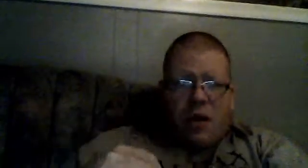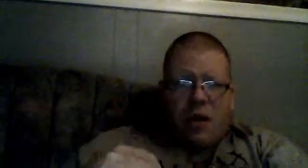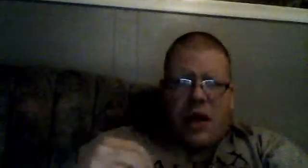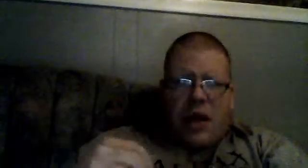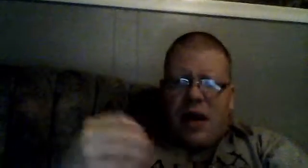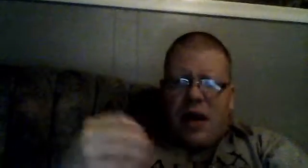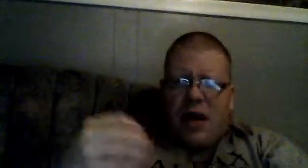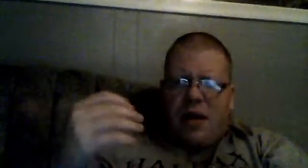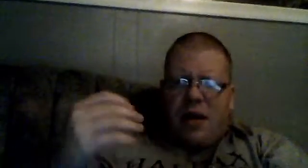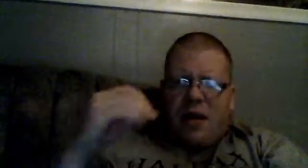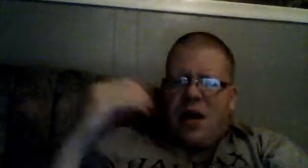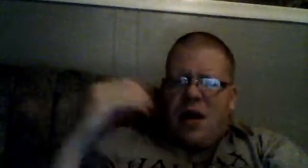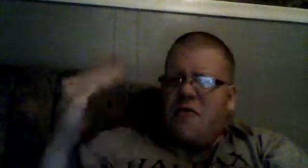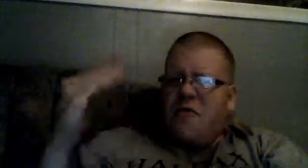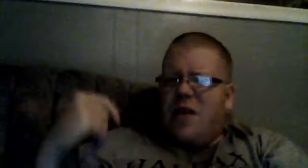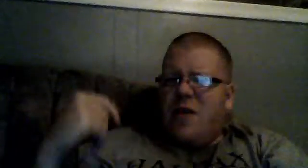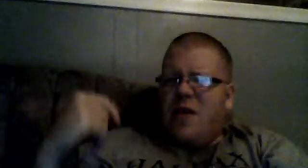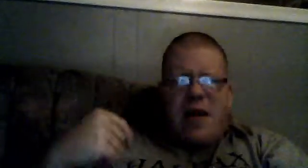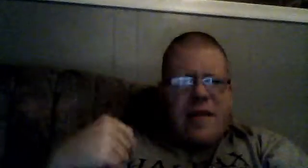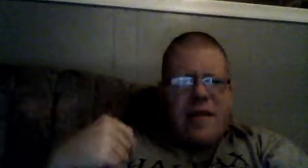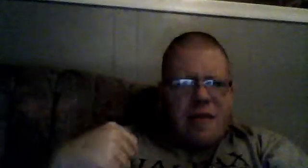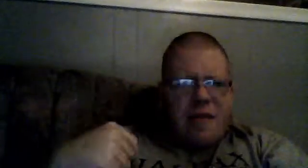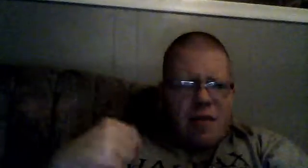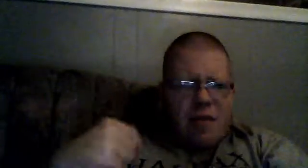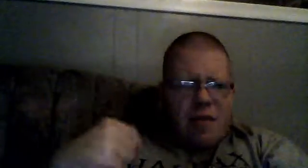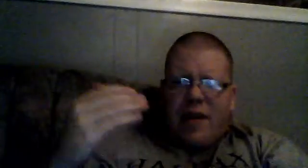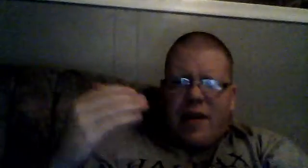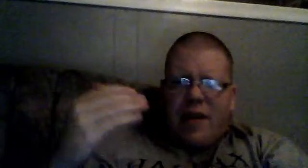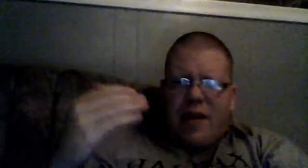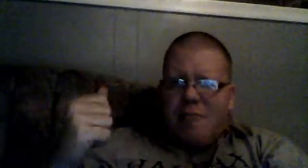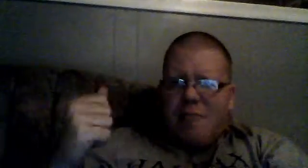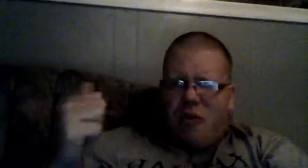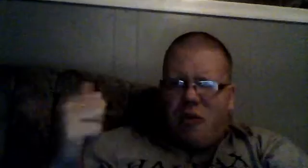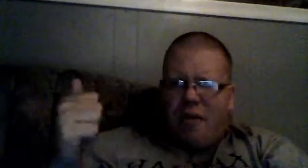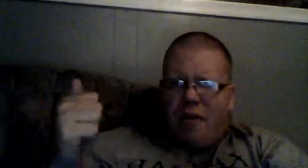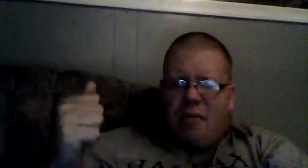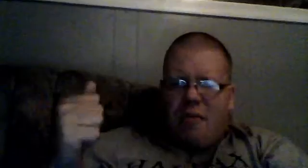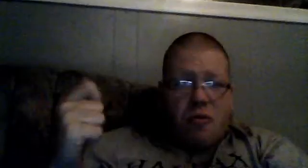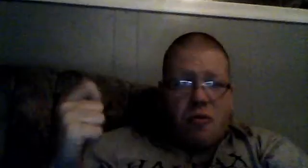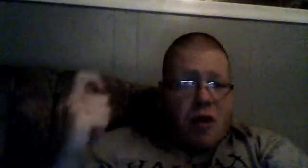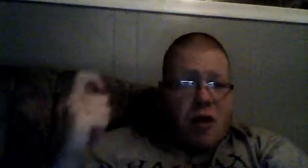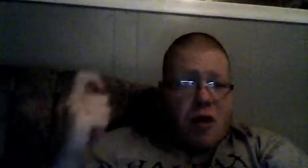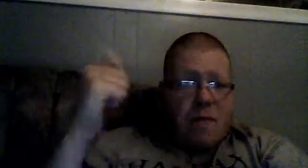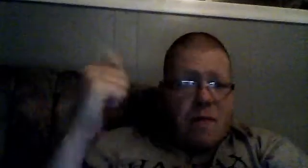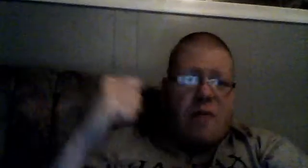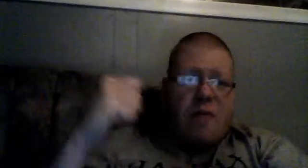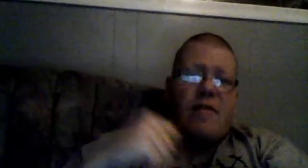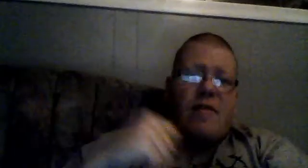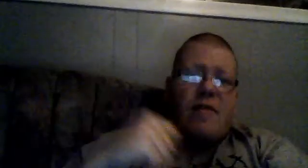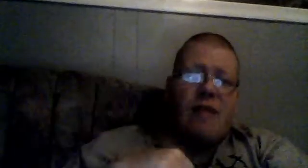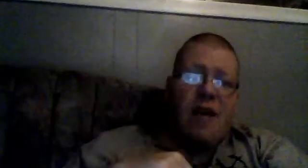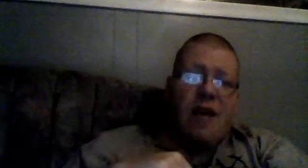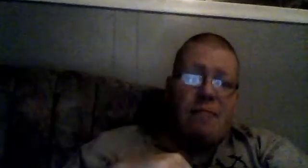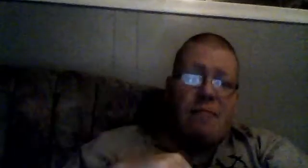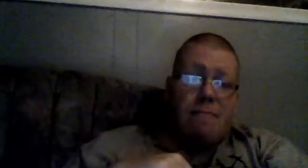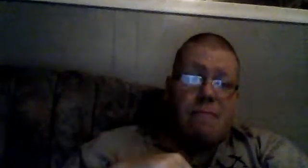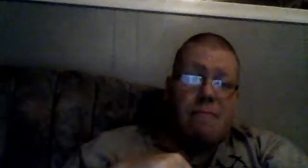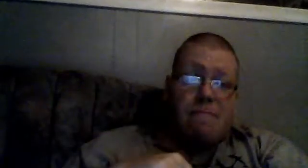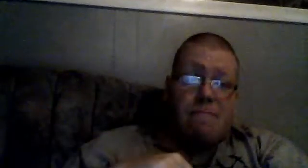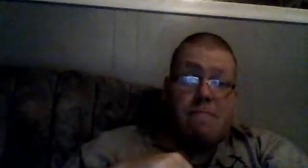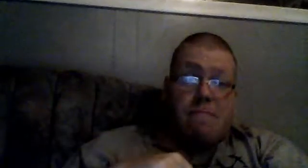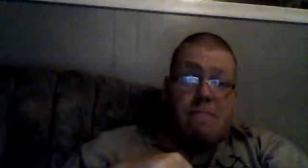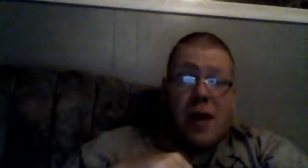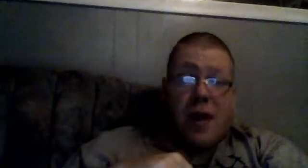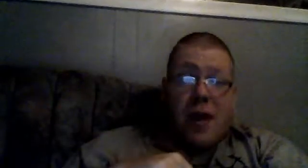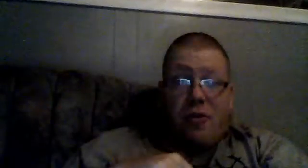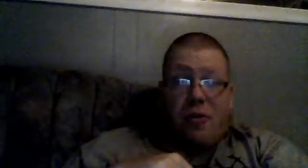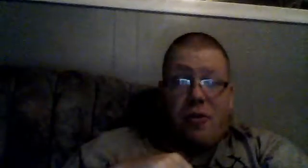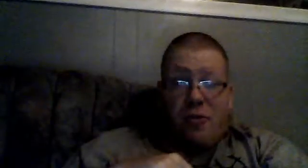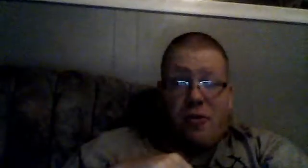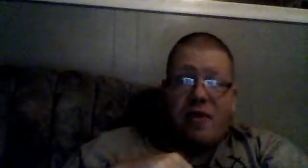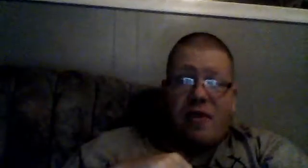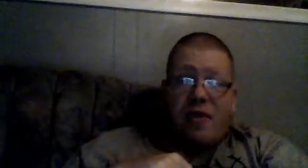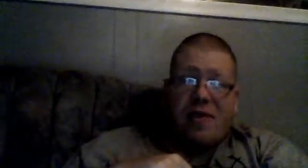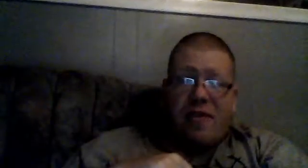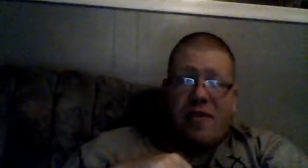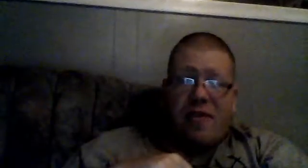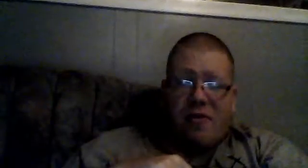MVPs, and different kinds of sports, radio personalities, that, have their own series, series,